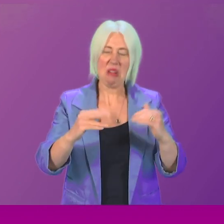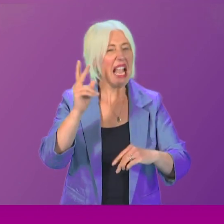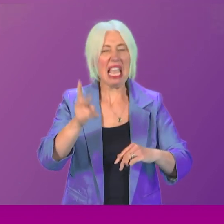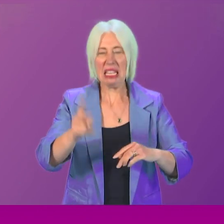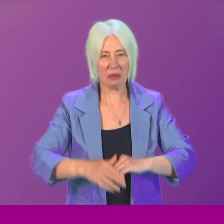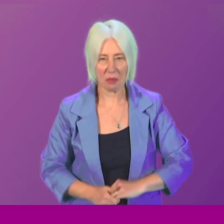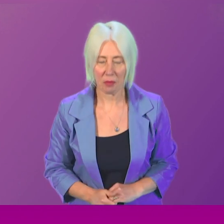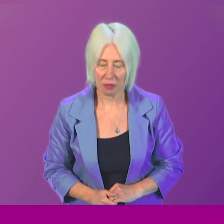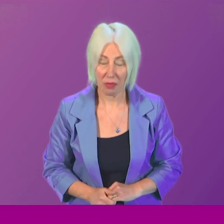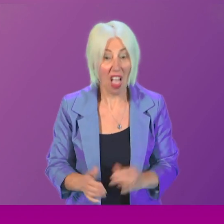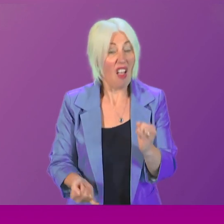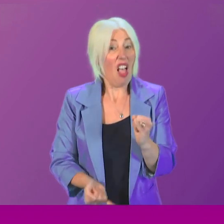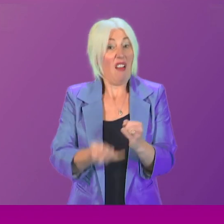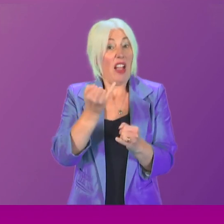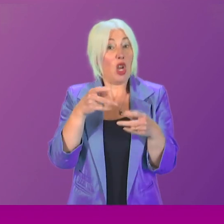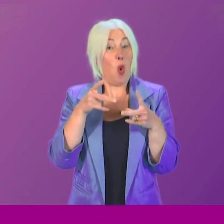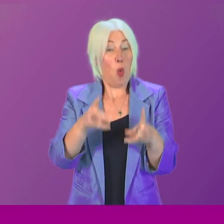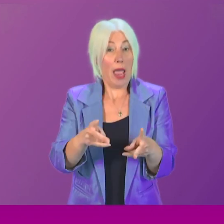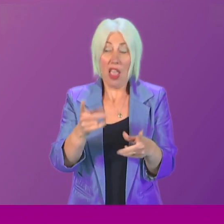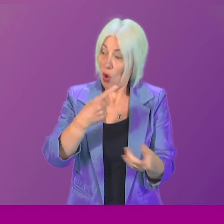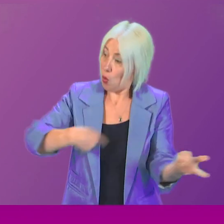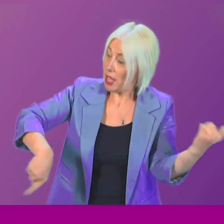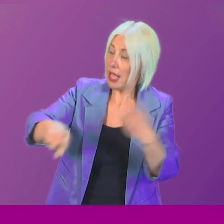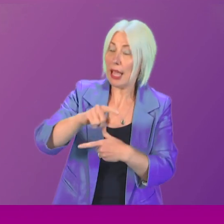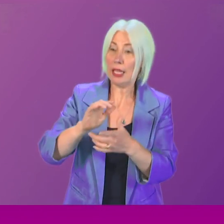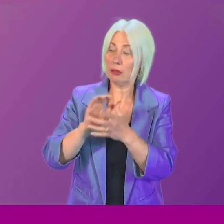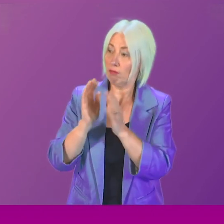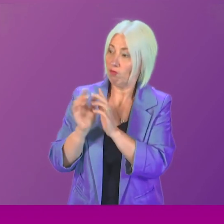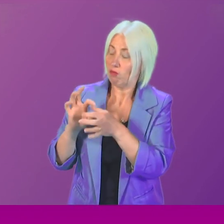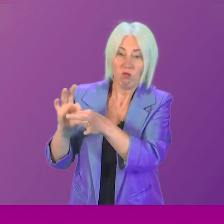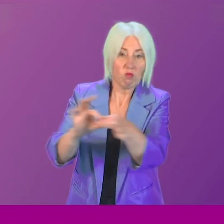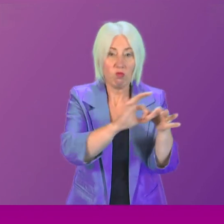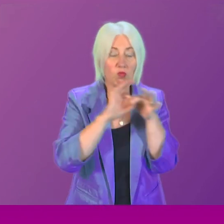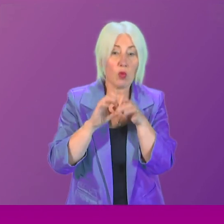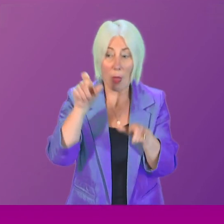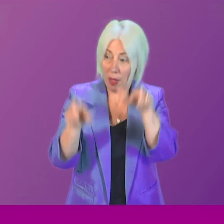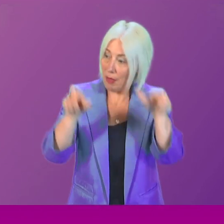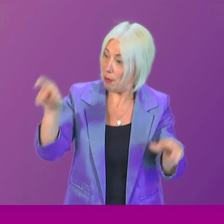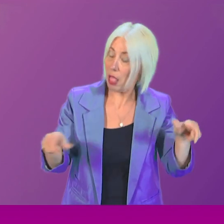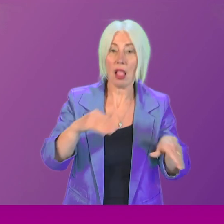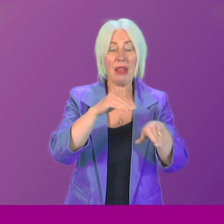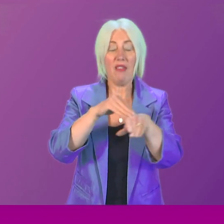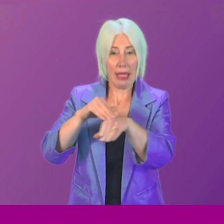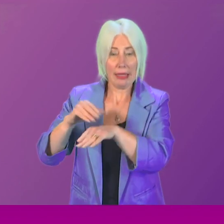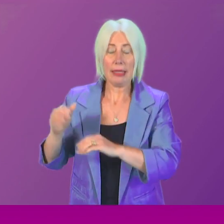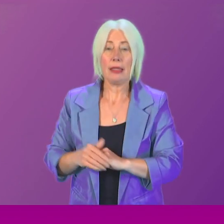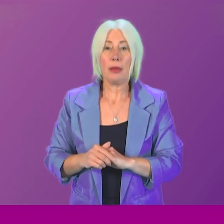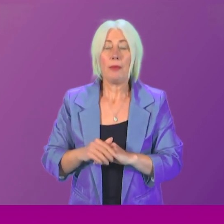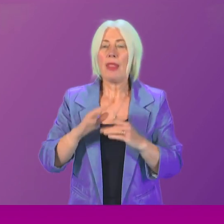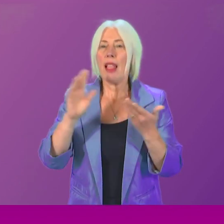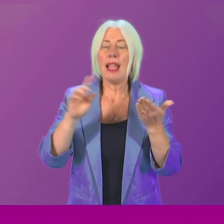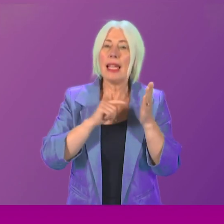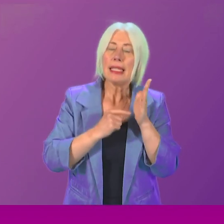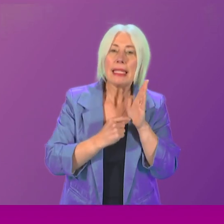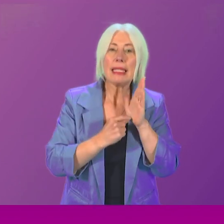way in which we can keep faith with those affected is more symbolic, but no less